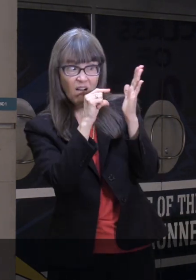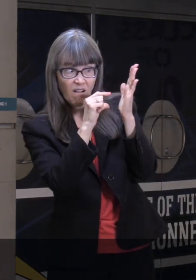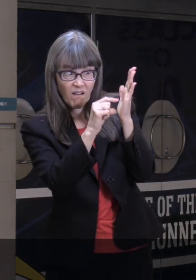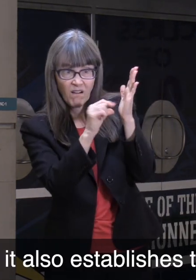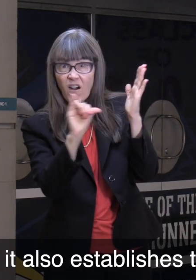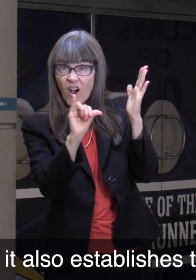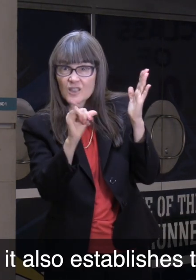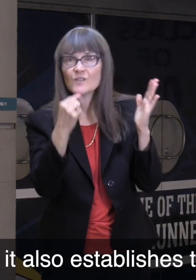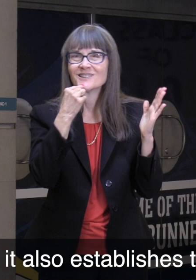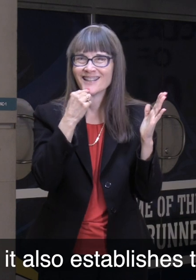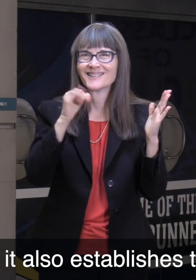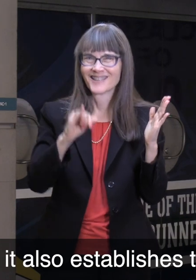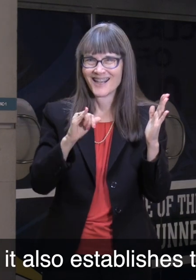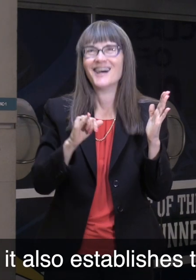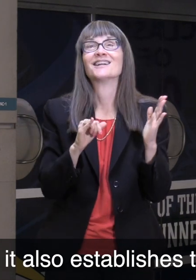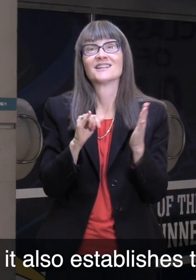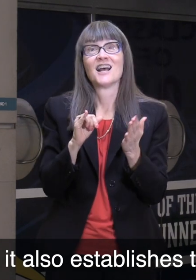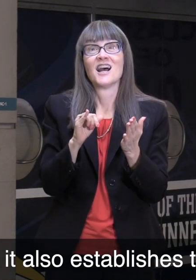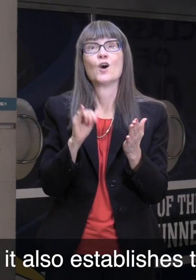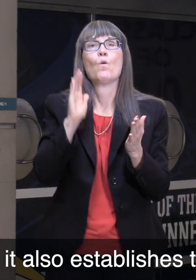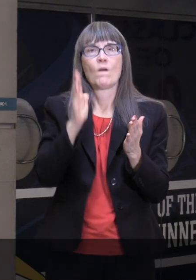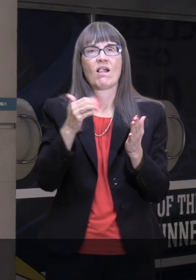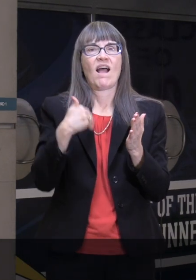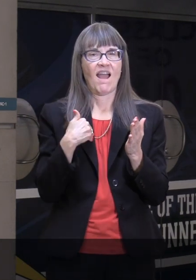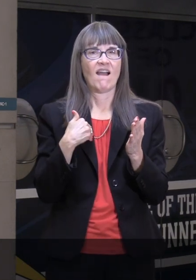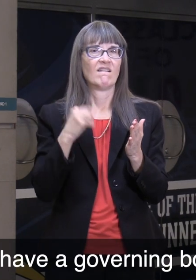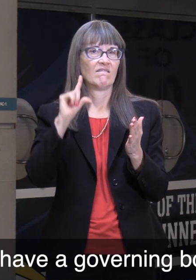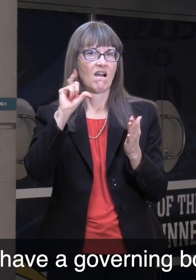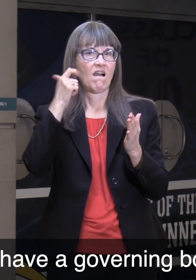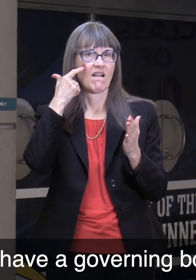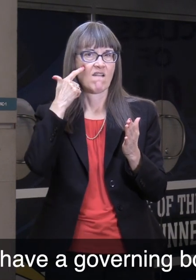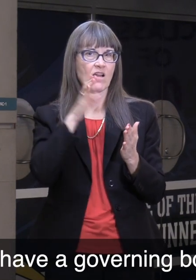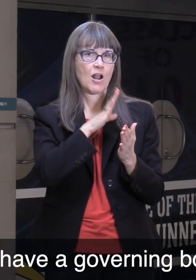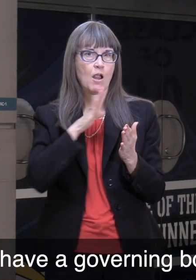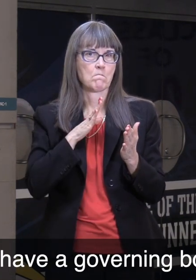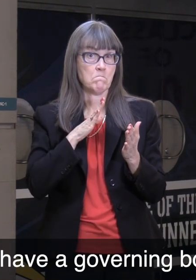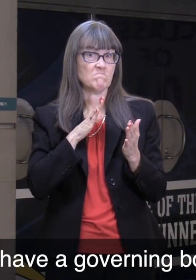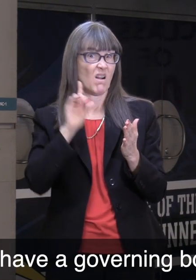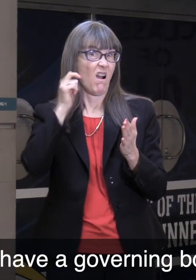And it also establishes that it will have a governing board.